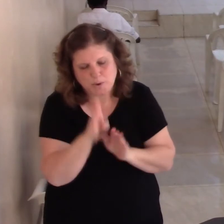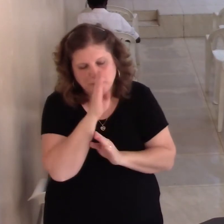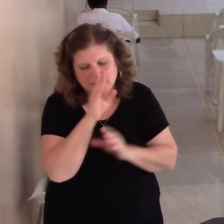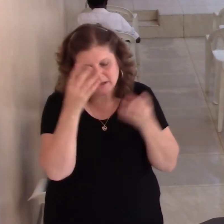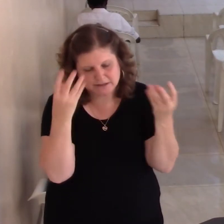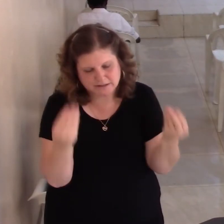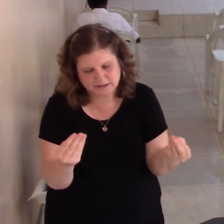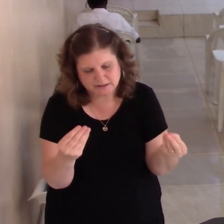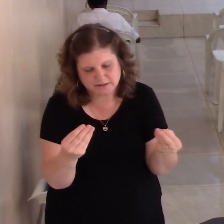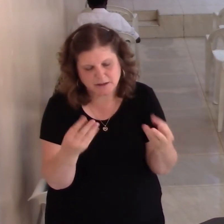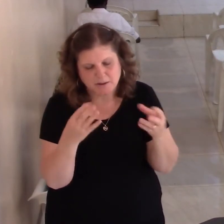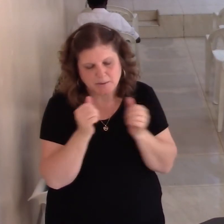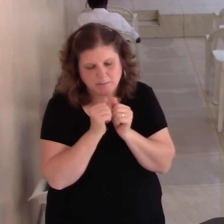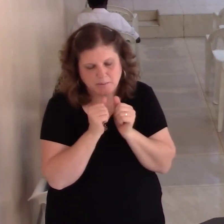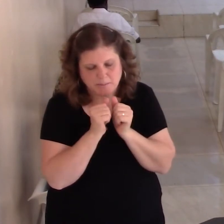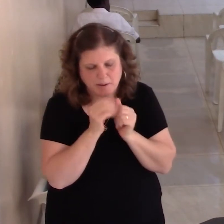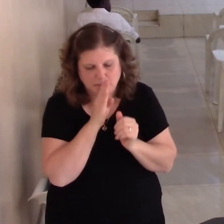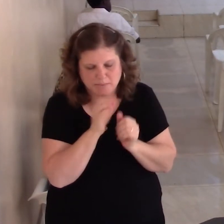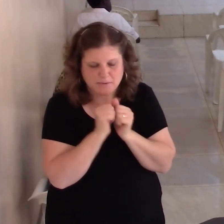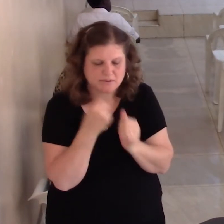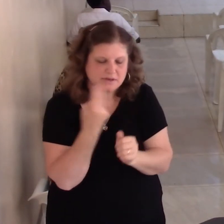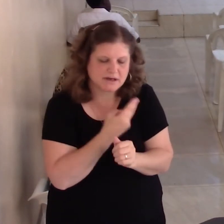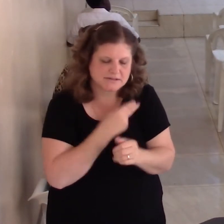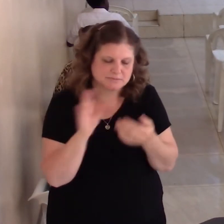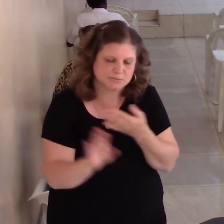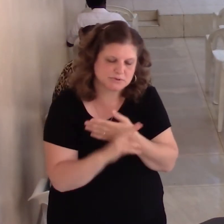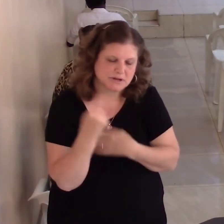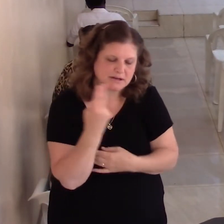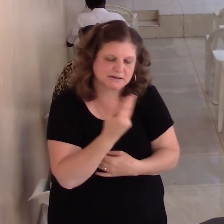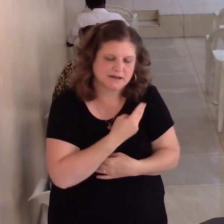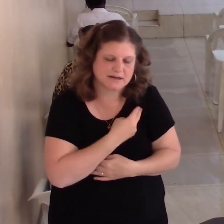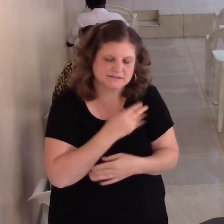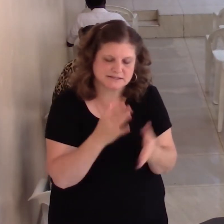Guide us and protect us always. We just never pray. Amen.